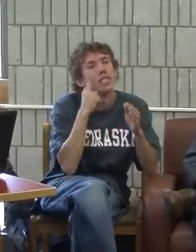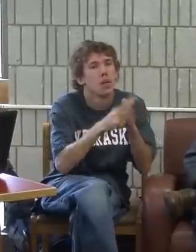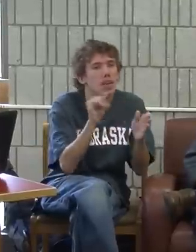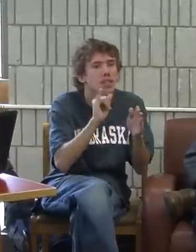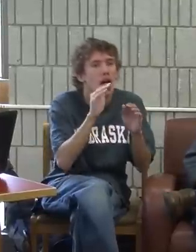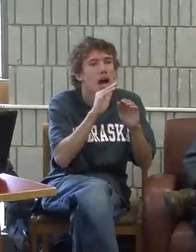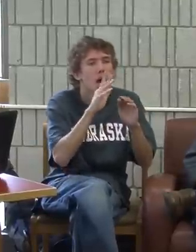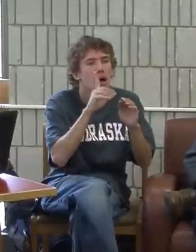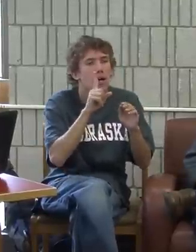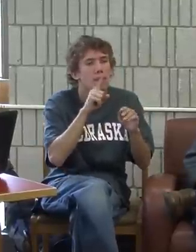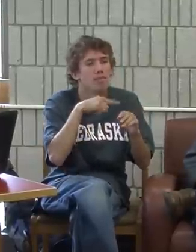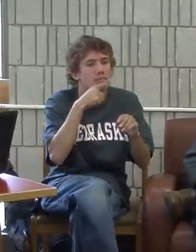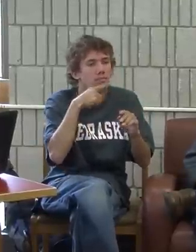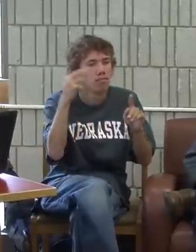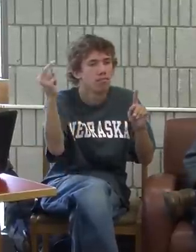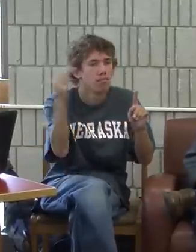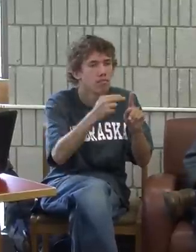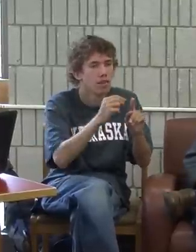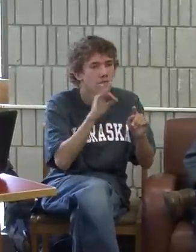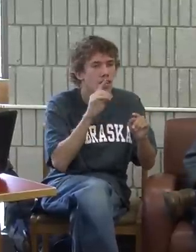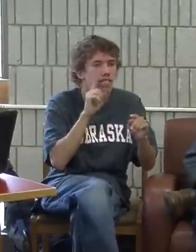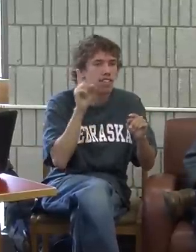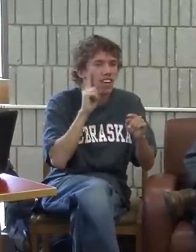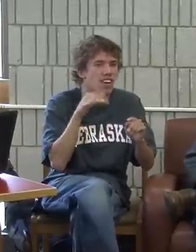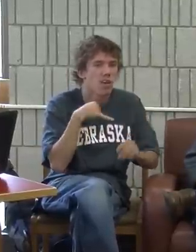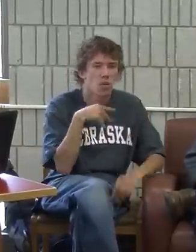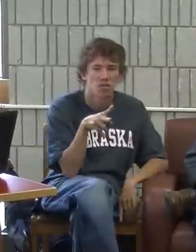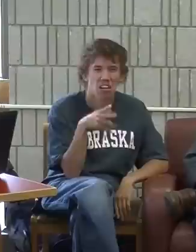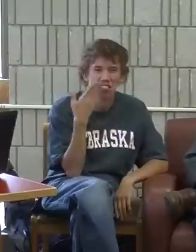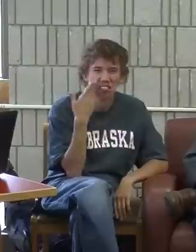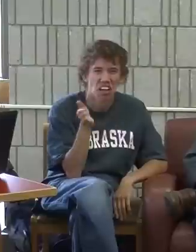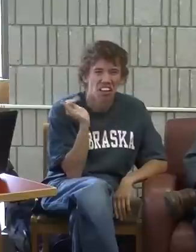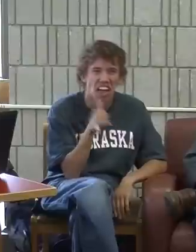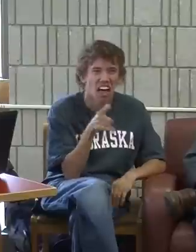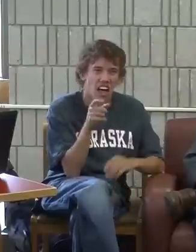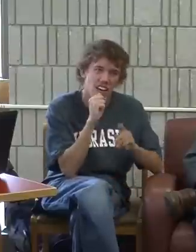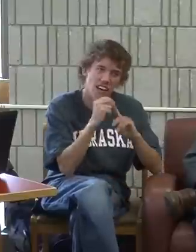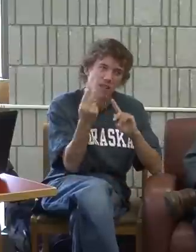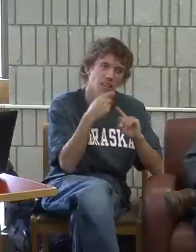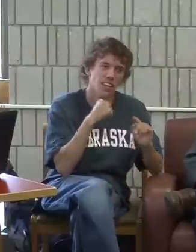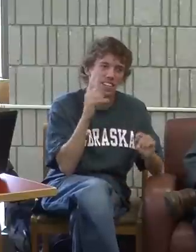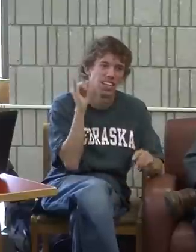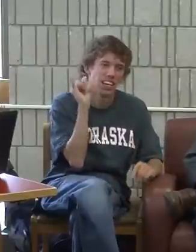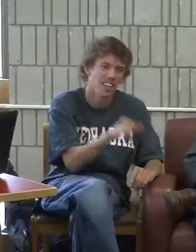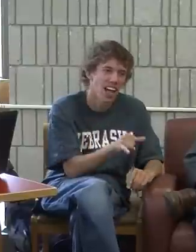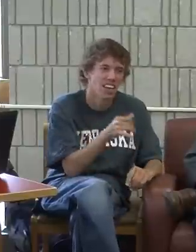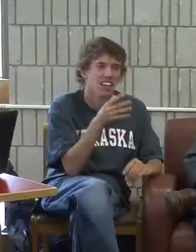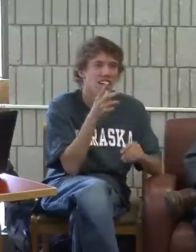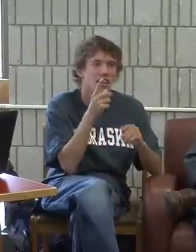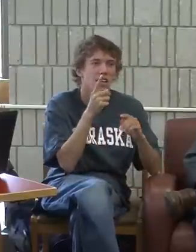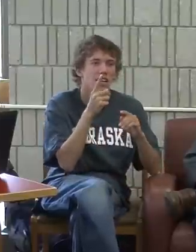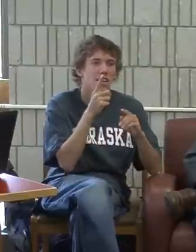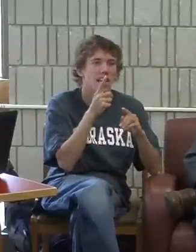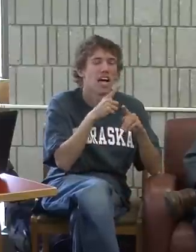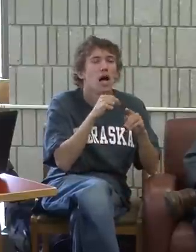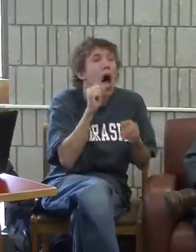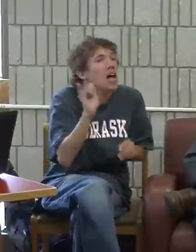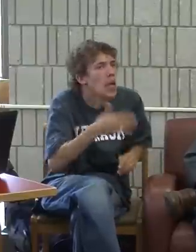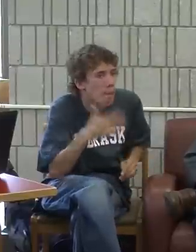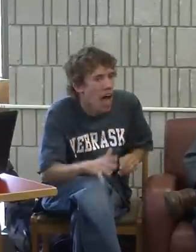Well, for example, from the hearing perspective of Deaf people, I'm like, oh, I didn't realize that hearing people think that about us.